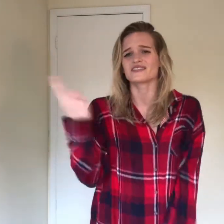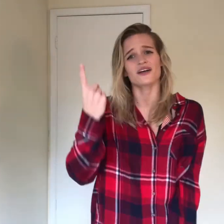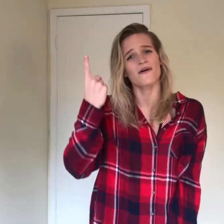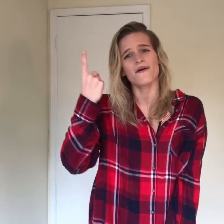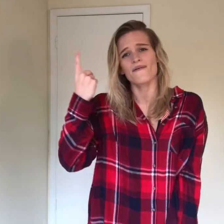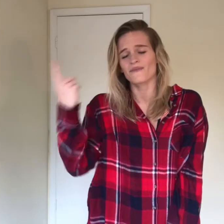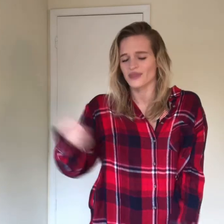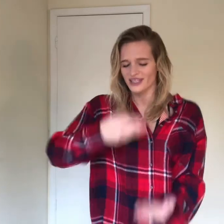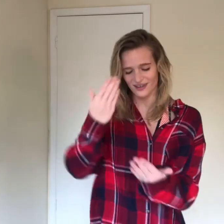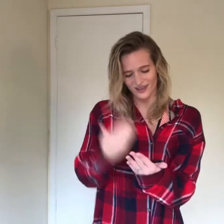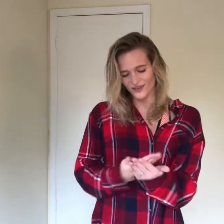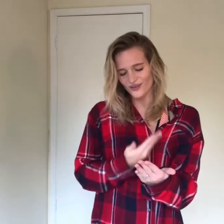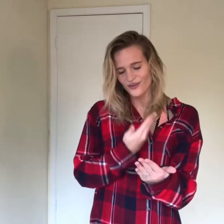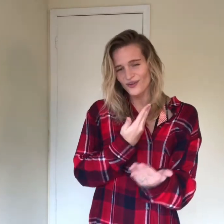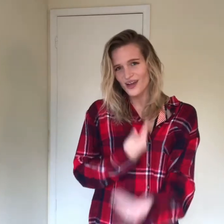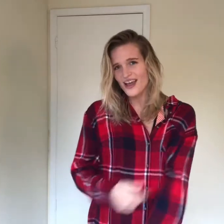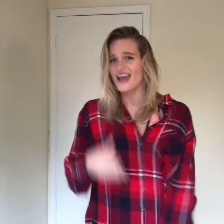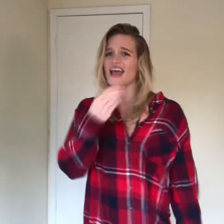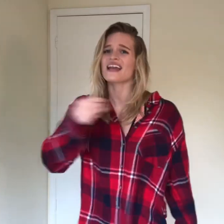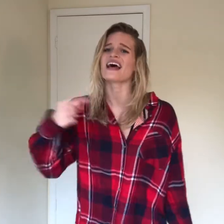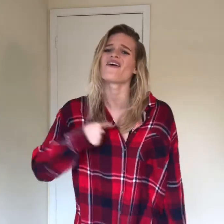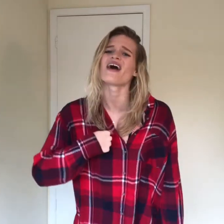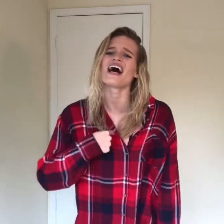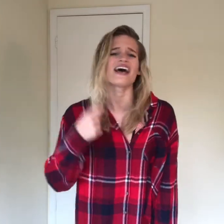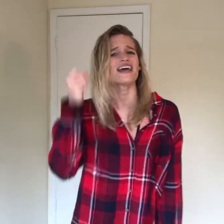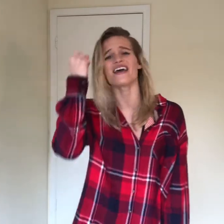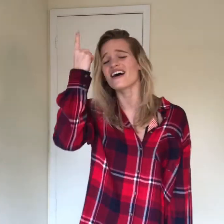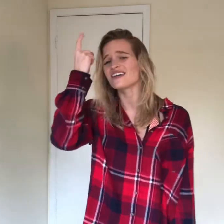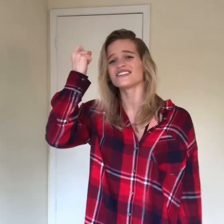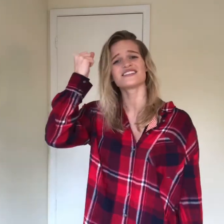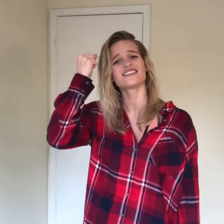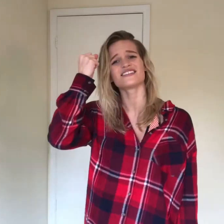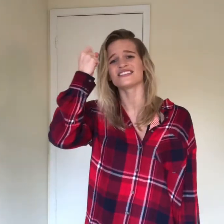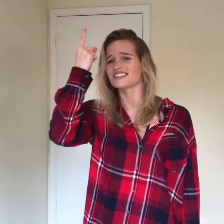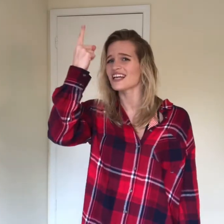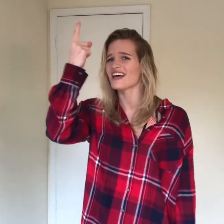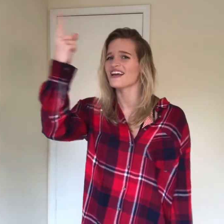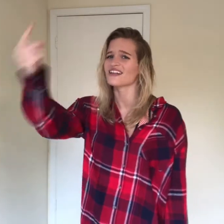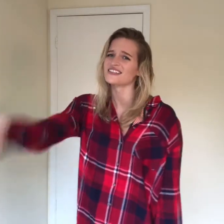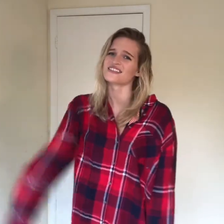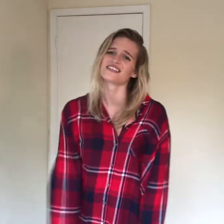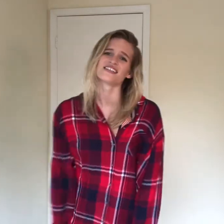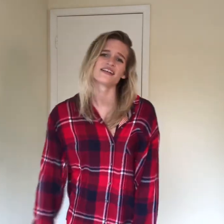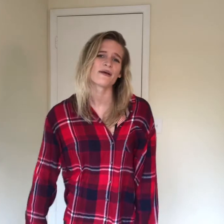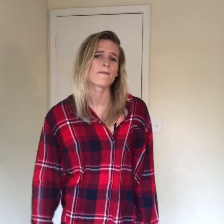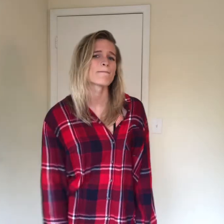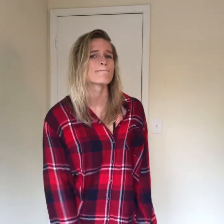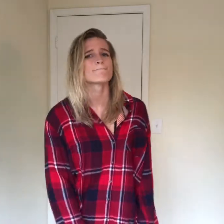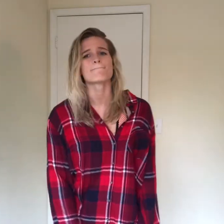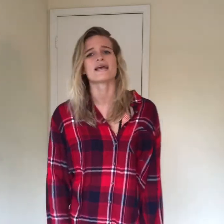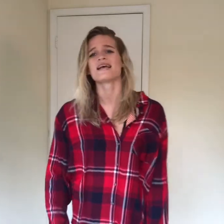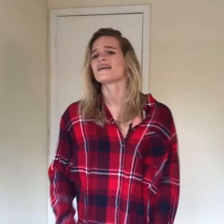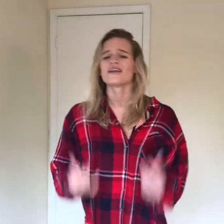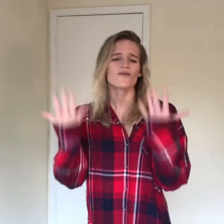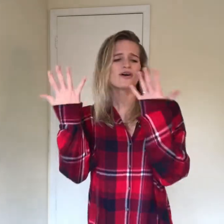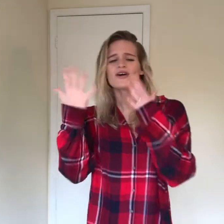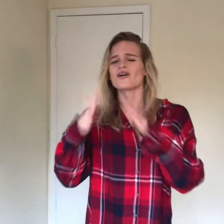something new And now I understand That it will